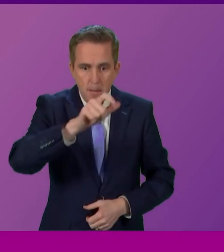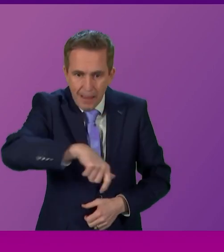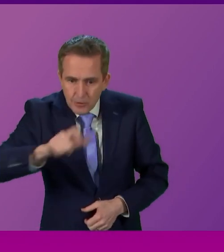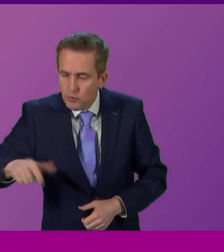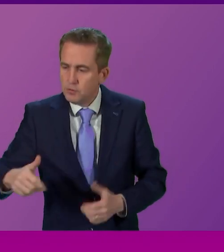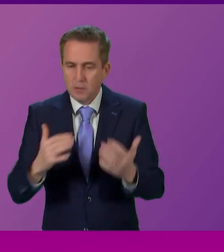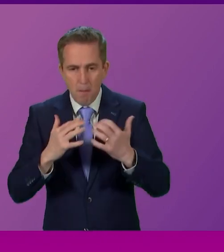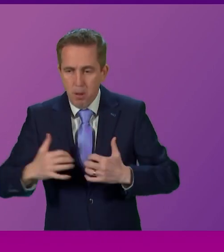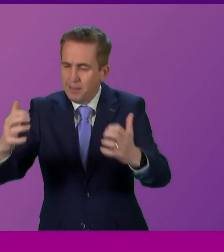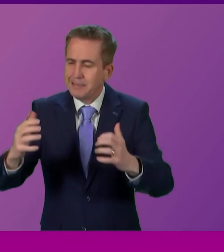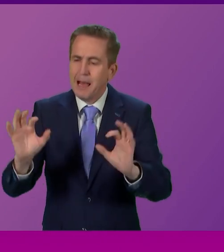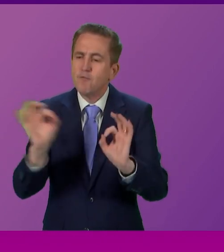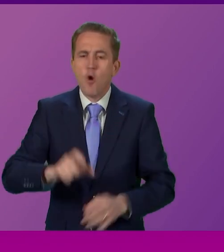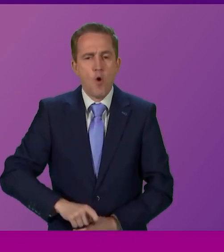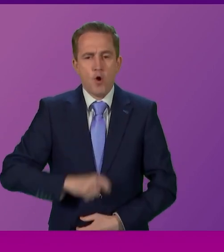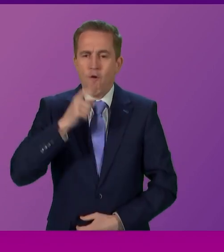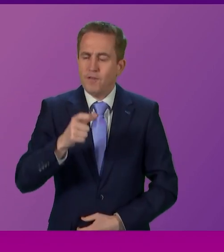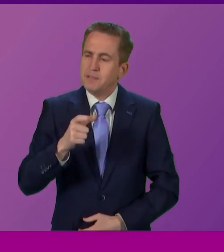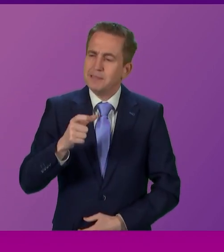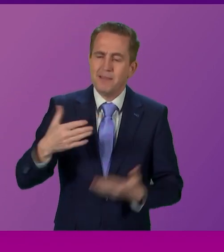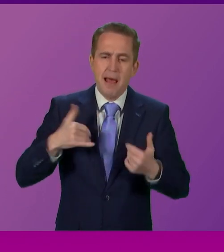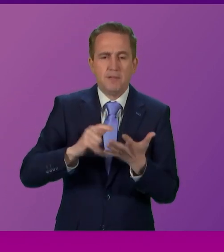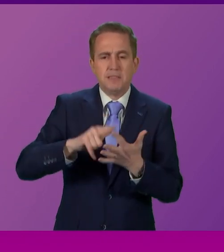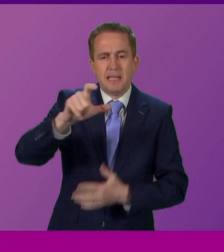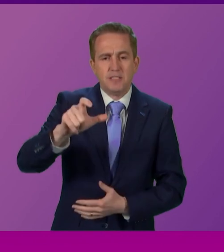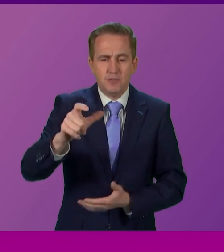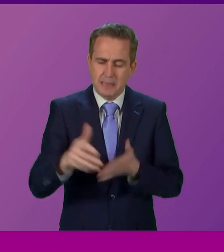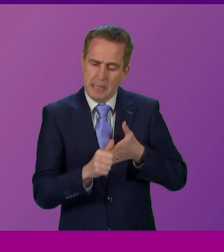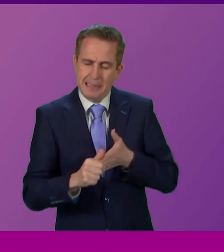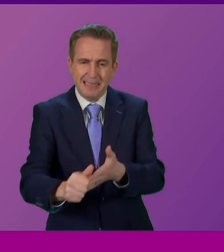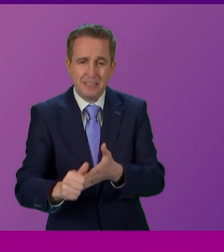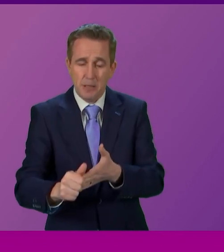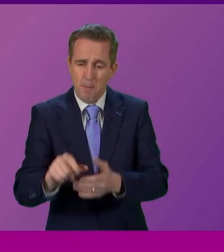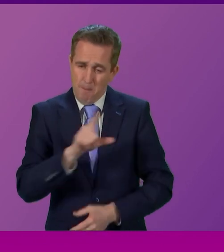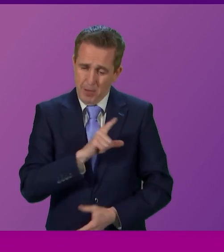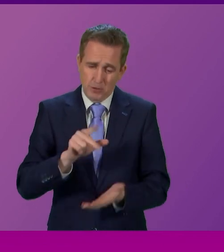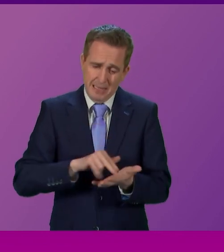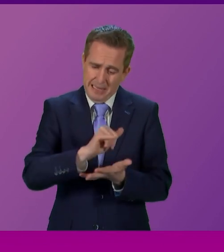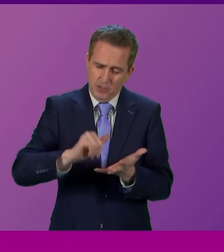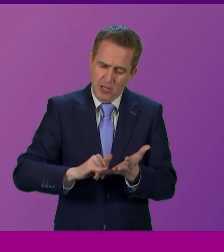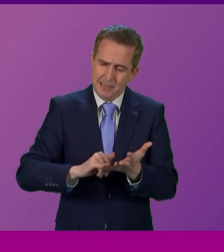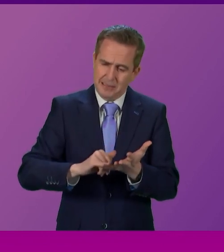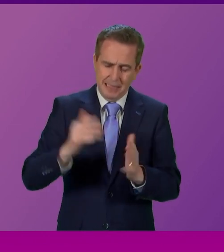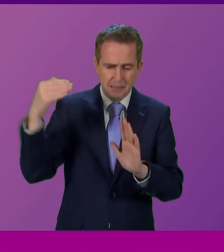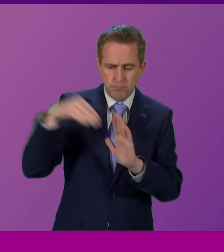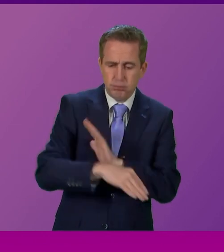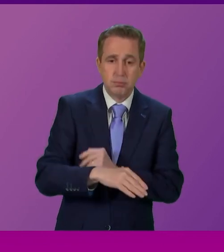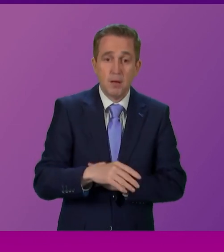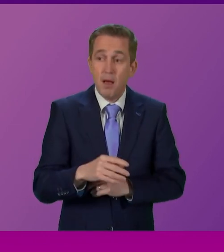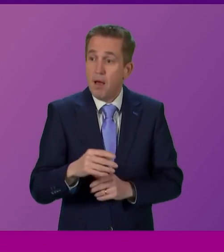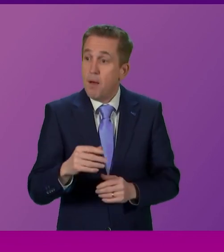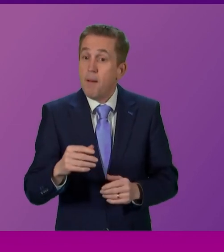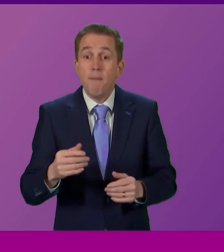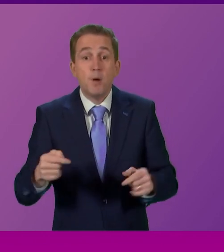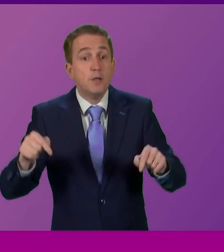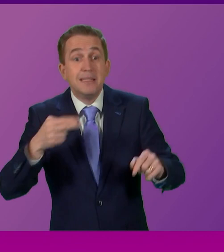in terms of youth's ability to deal with the crisis engulfing our NHS. And yet that is not the debate we